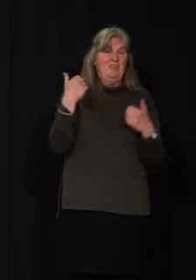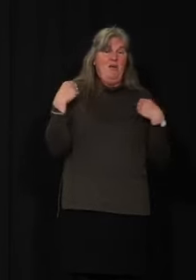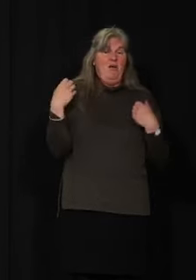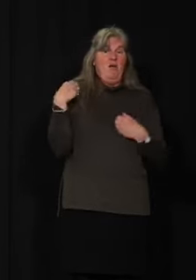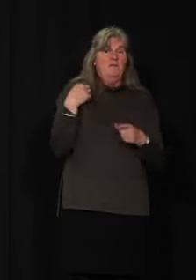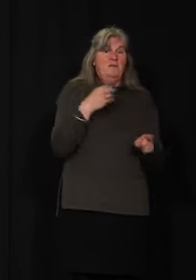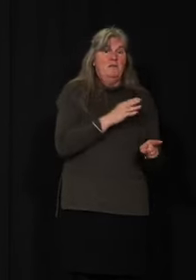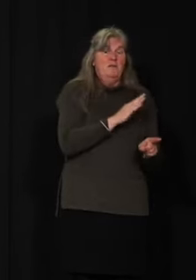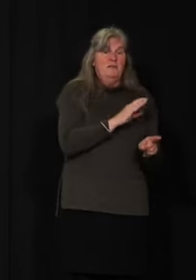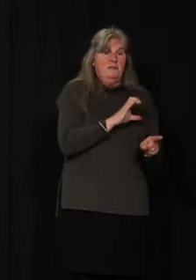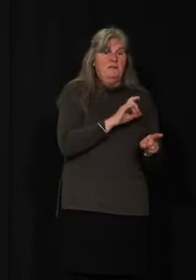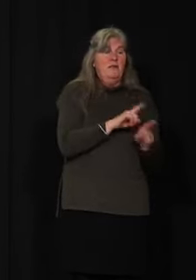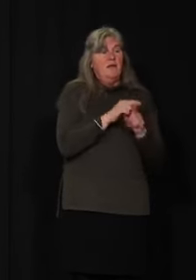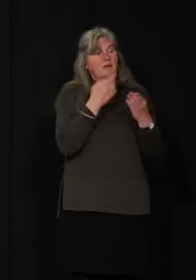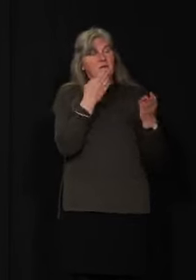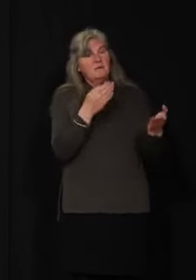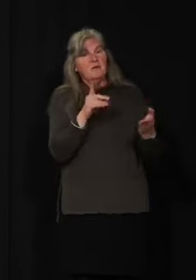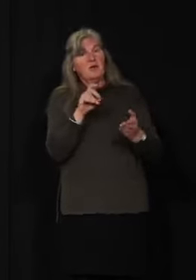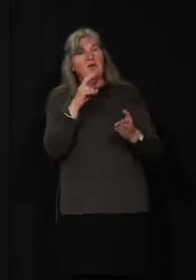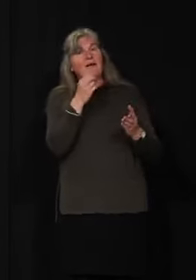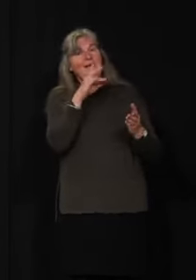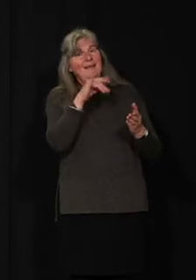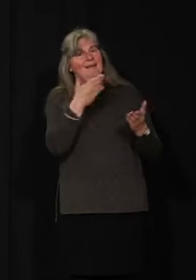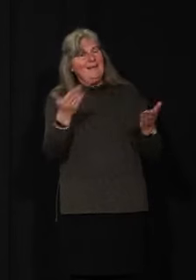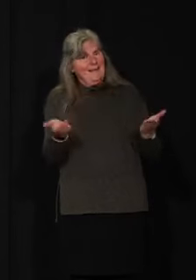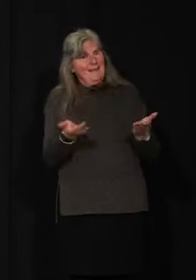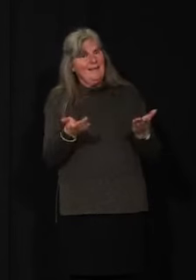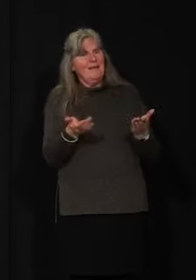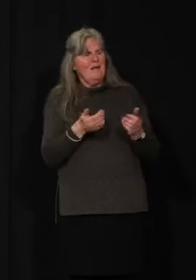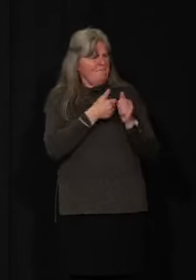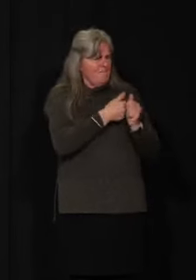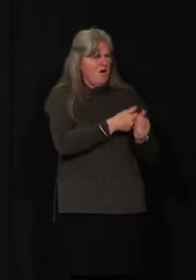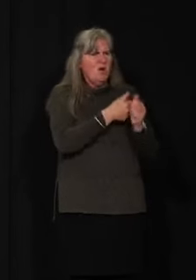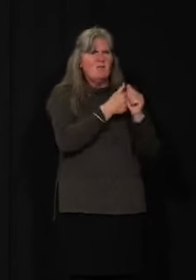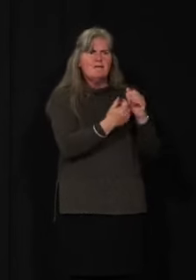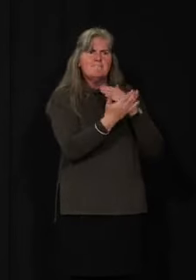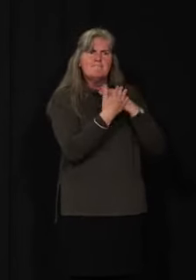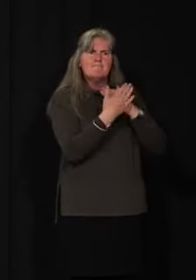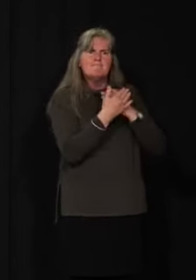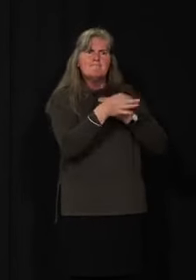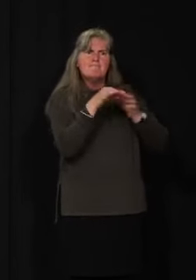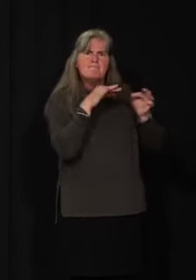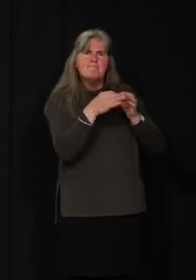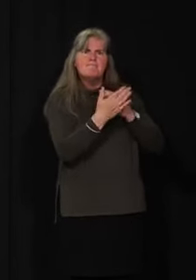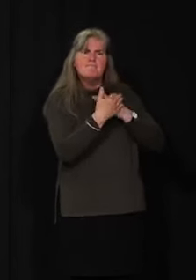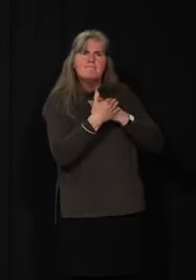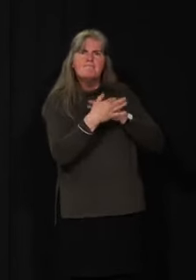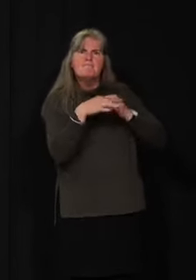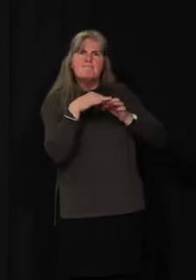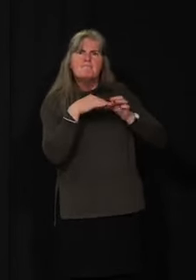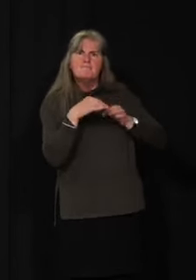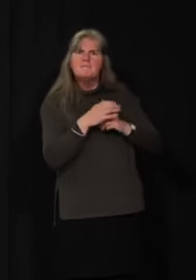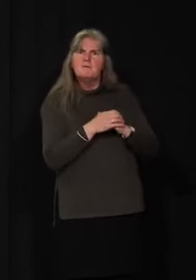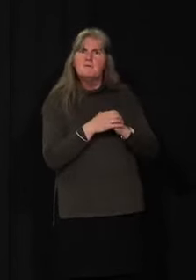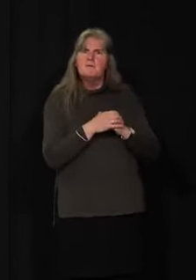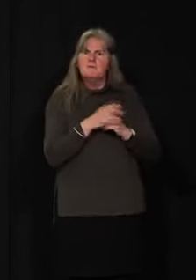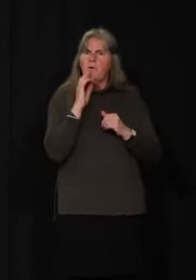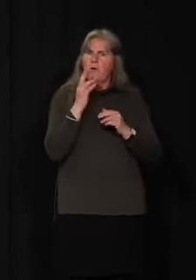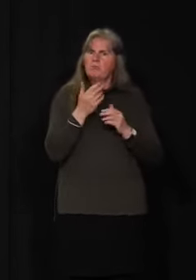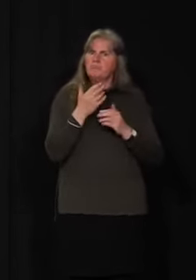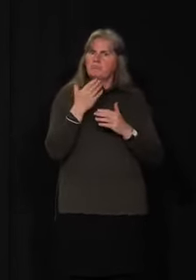we can have a bit of an industry now here with British Columbia and Yukon as of July